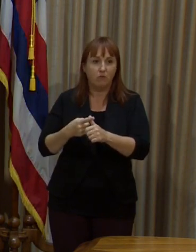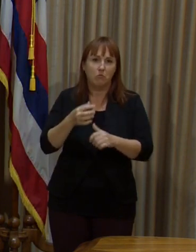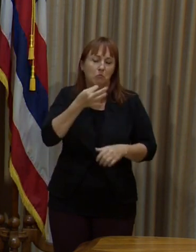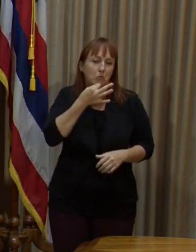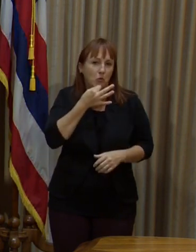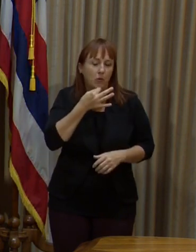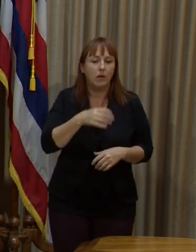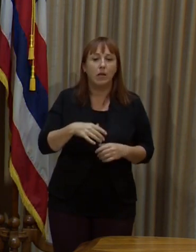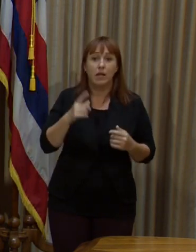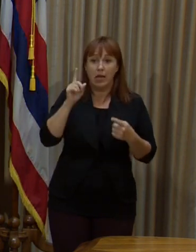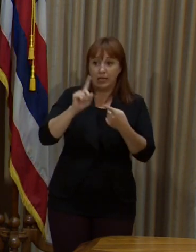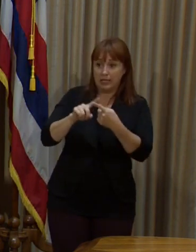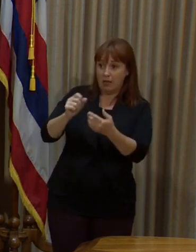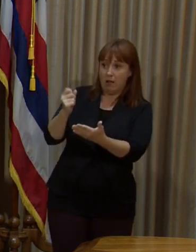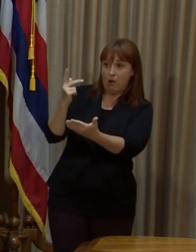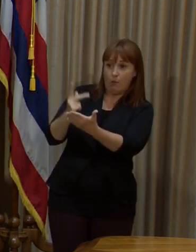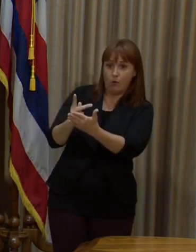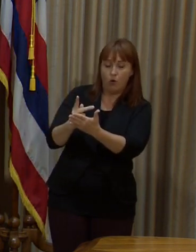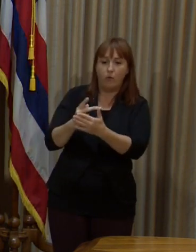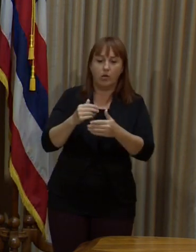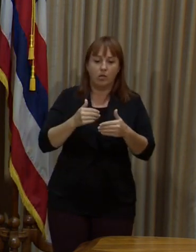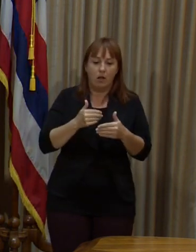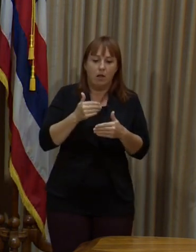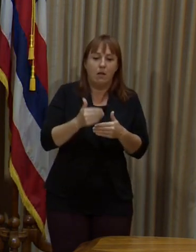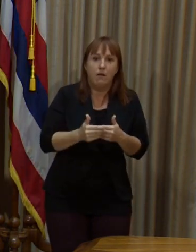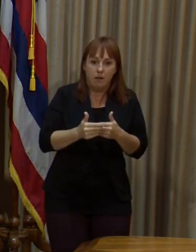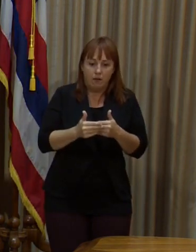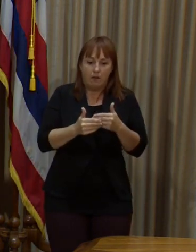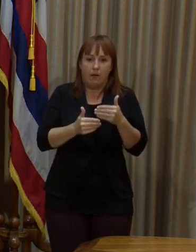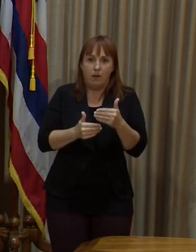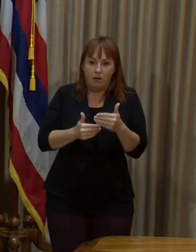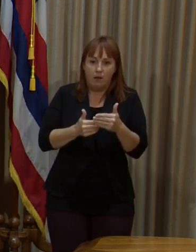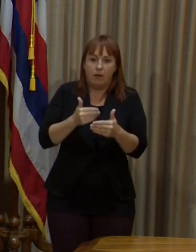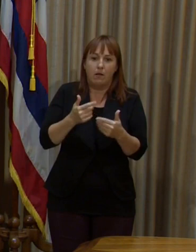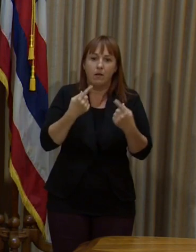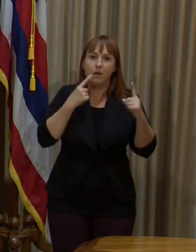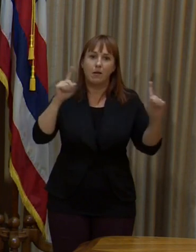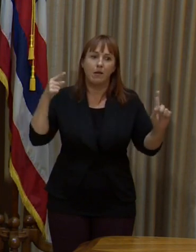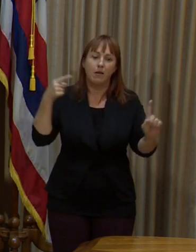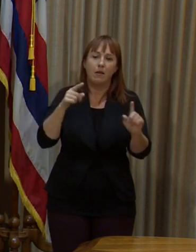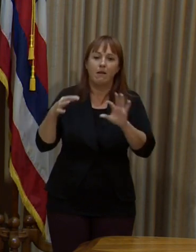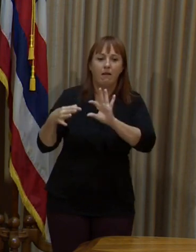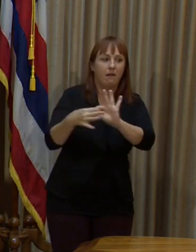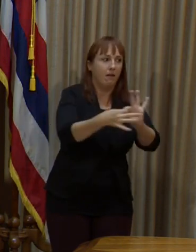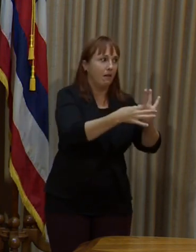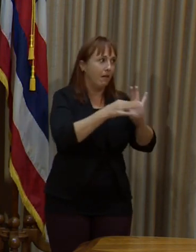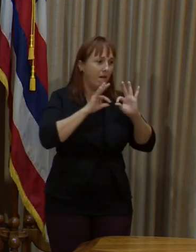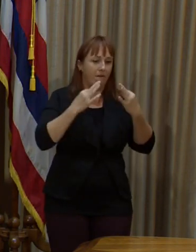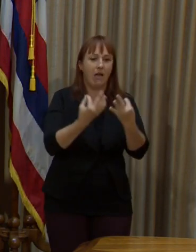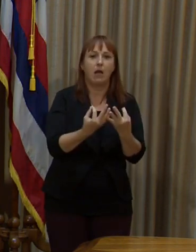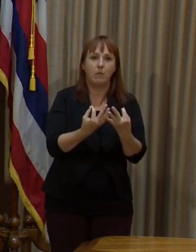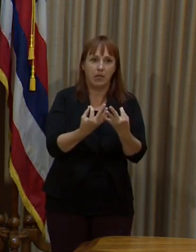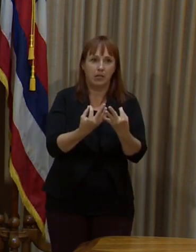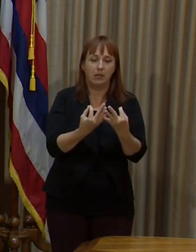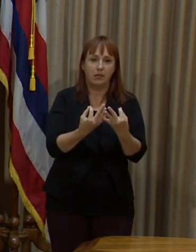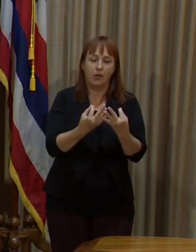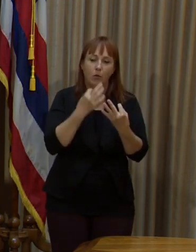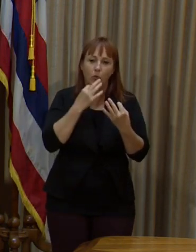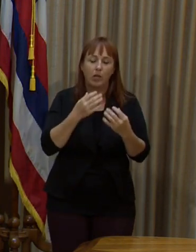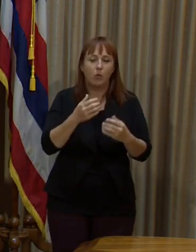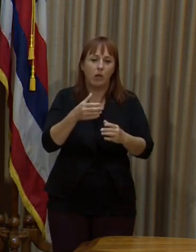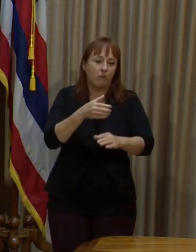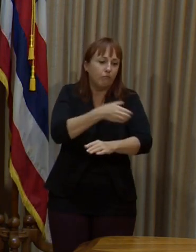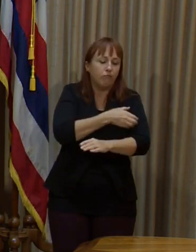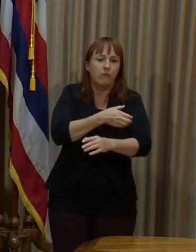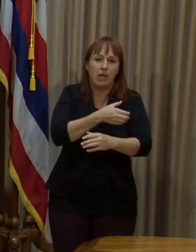incrementally getting ourselves to a better place so we can reunite families. This should really enhance our capacity